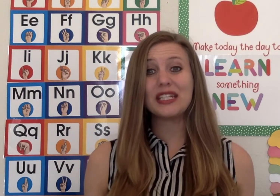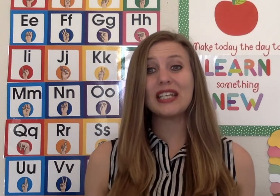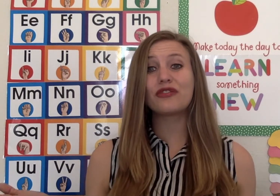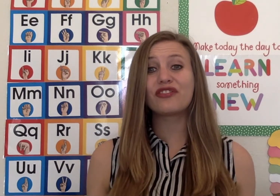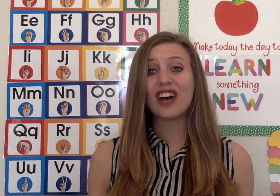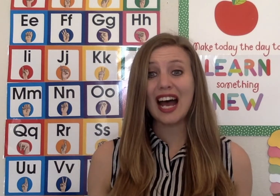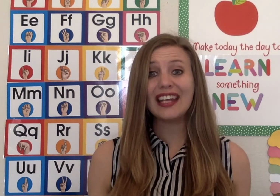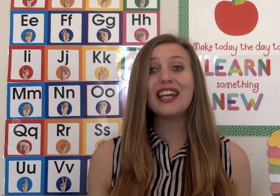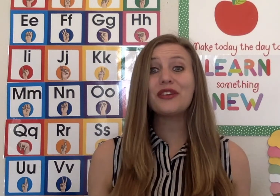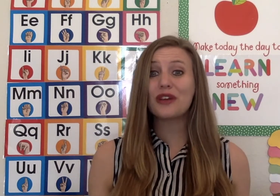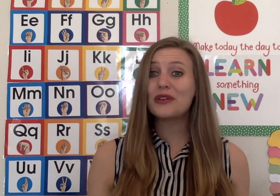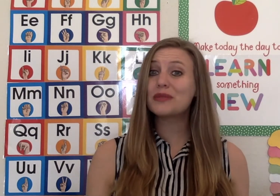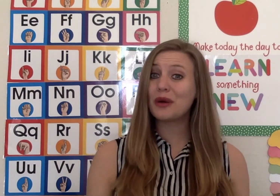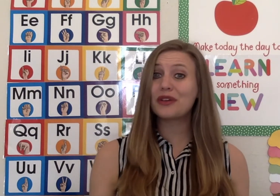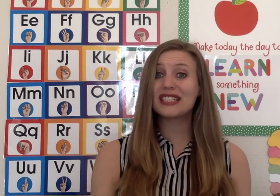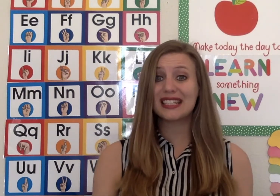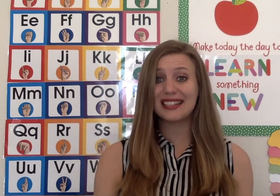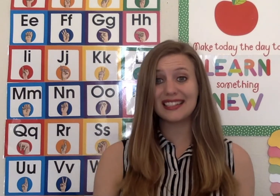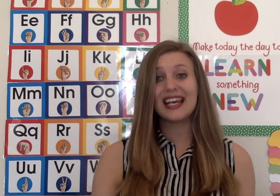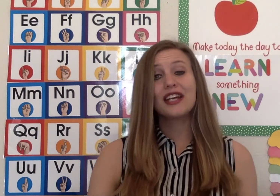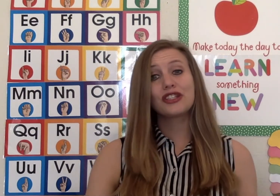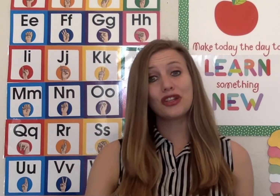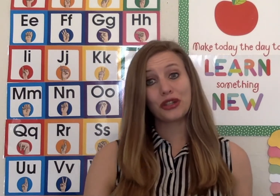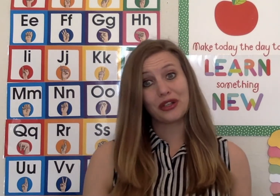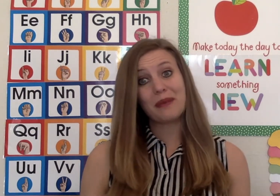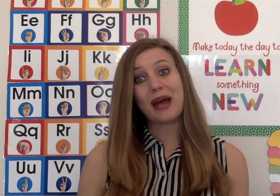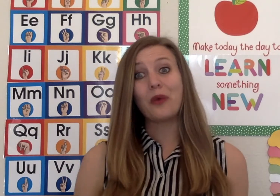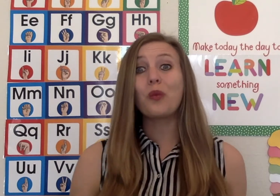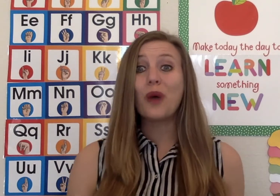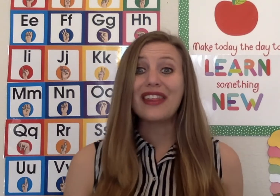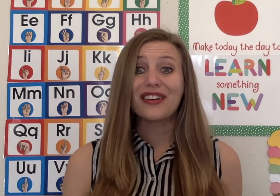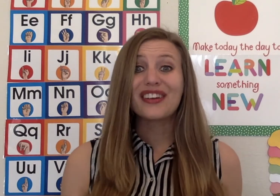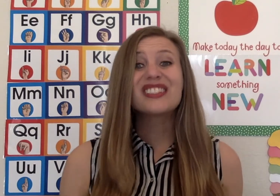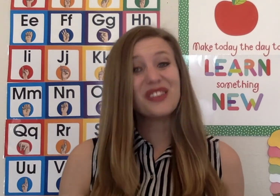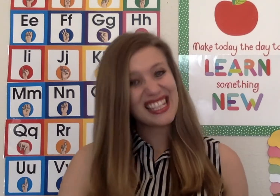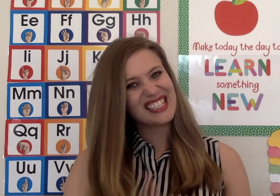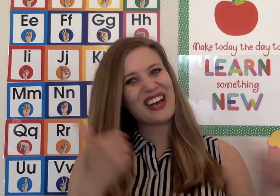fine and gross motor skills to learn about weather. So, let's go.